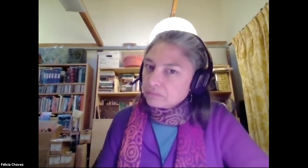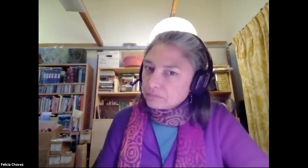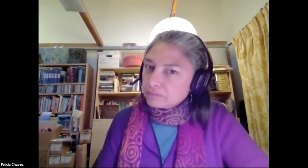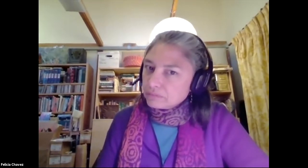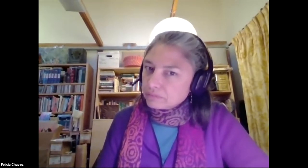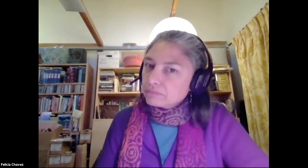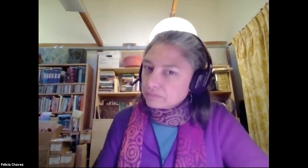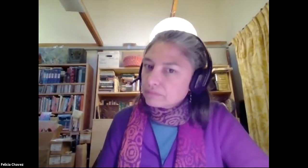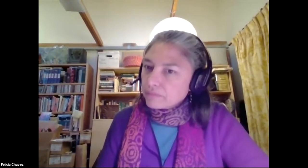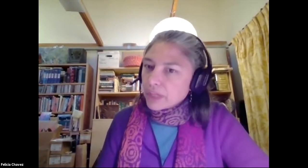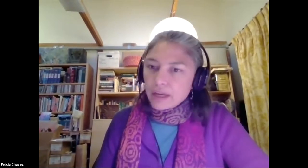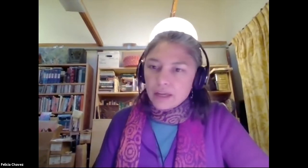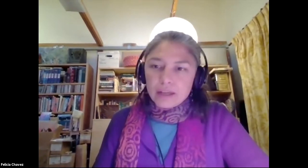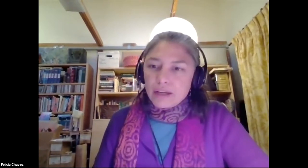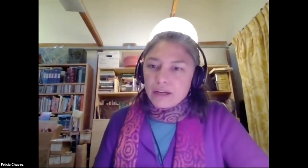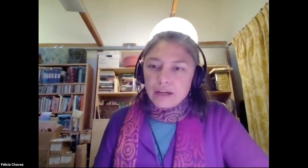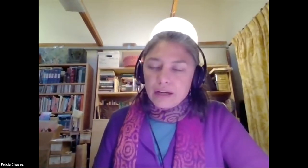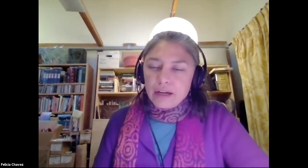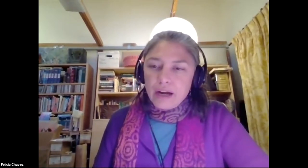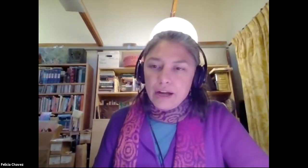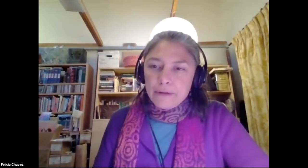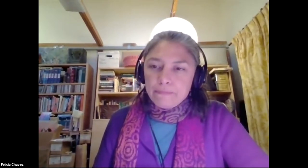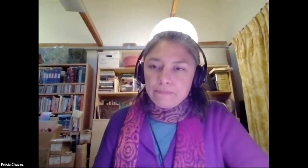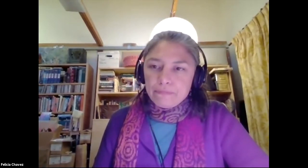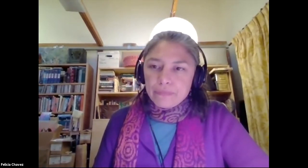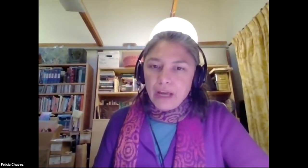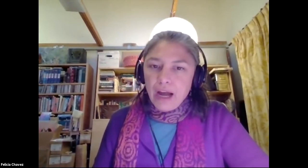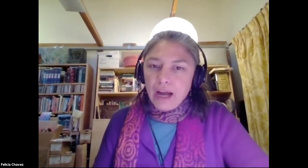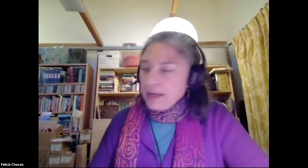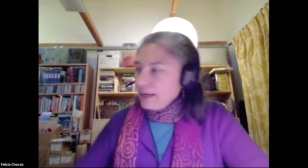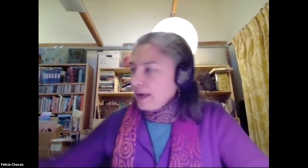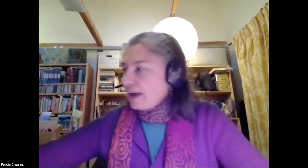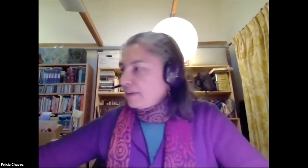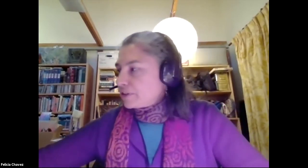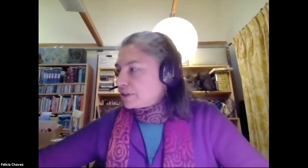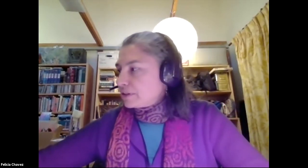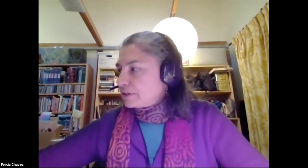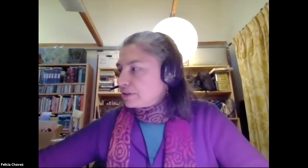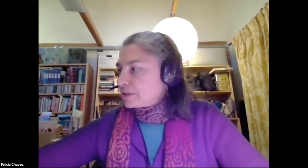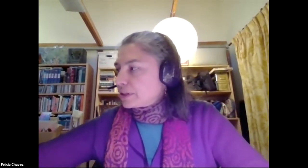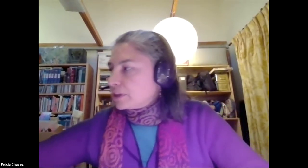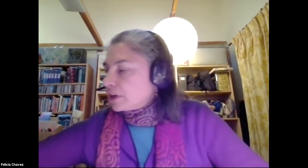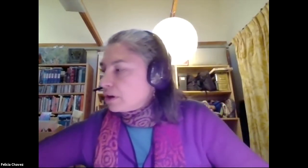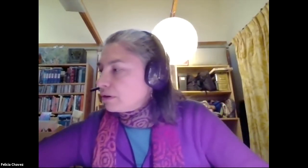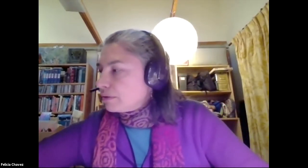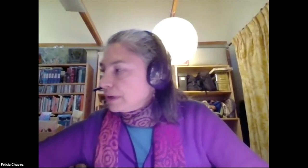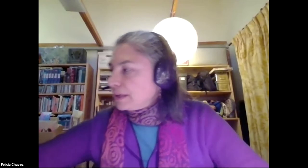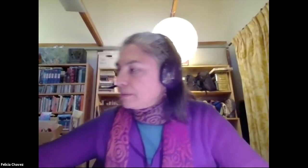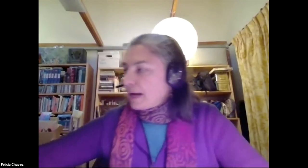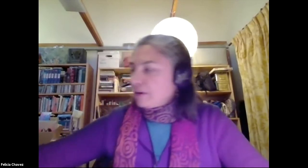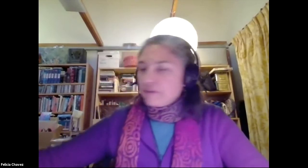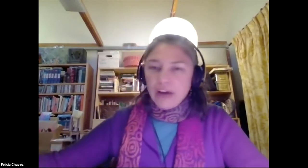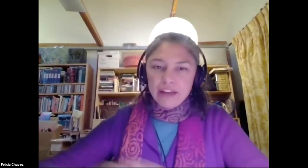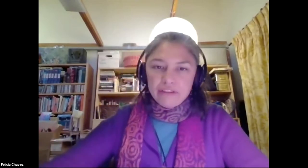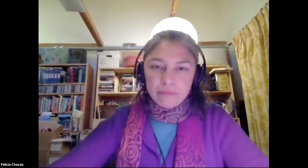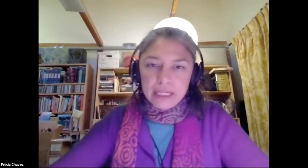um i have to to go in about five minutes